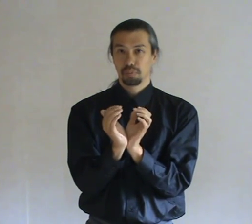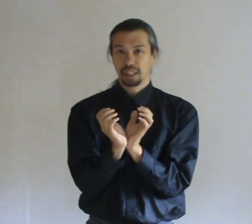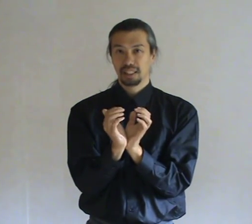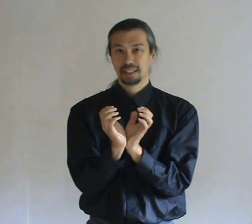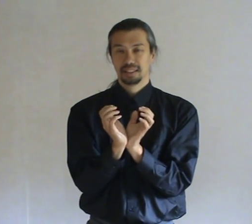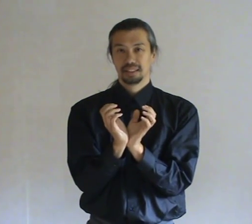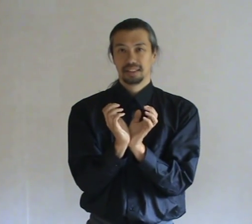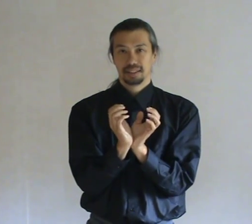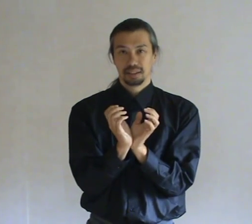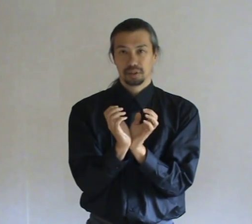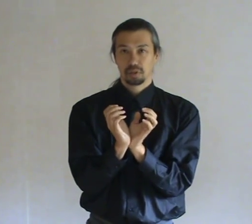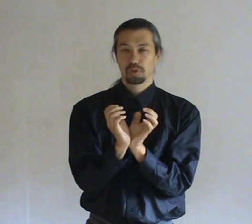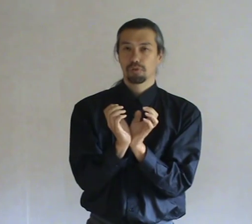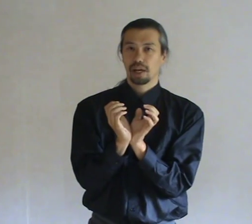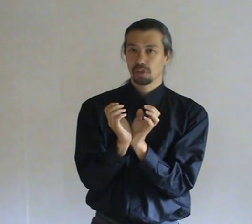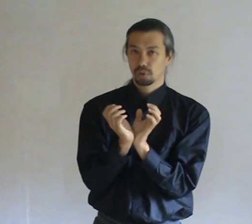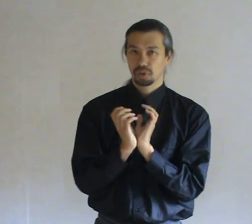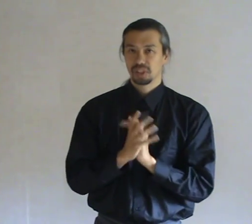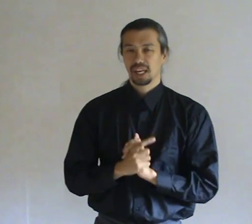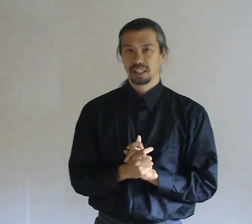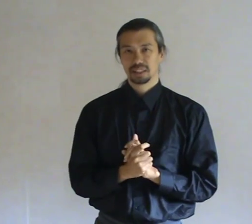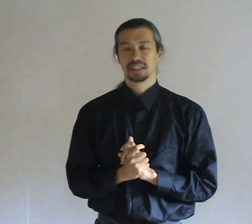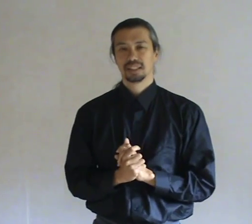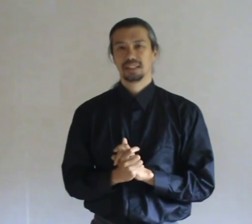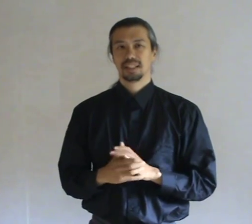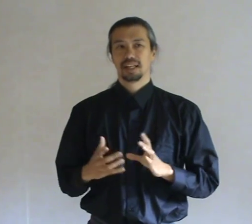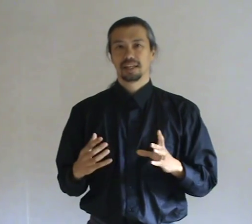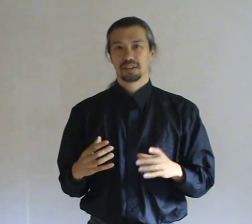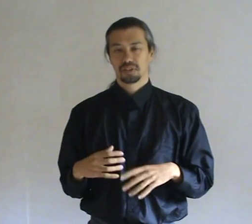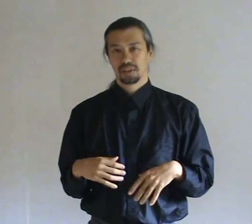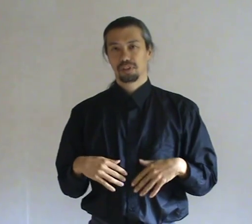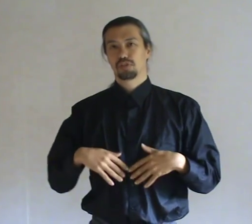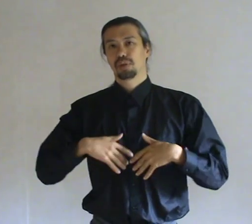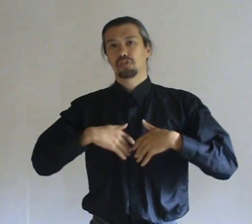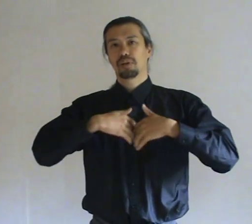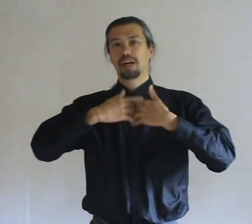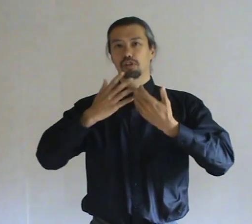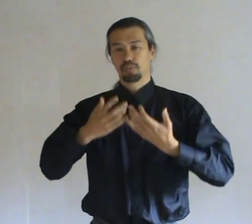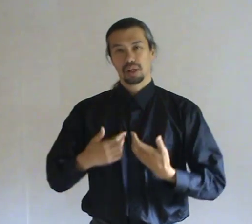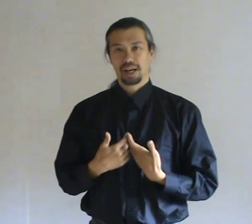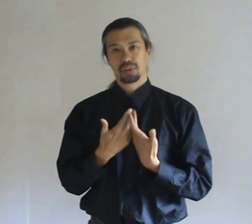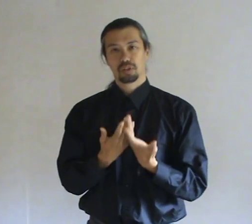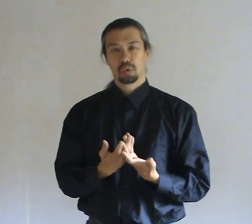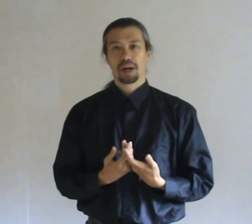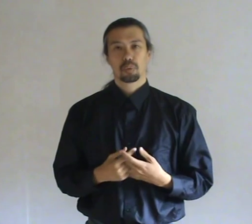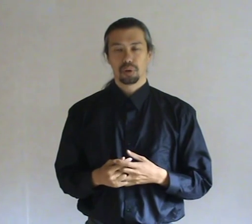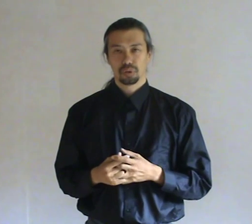be confined or contained. And if these spirits somehow spill out into our world